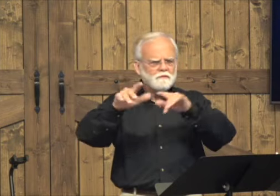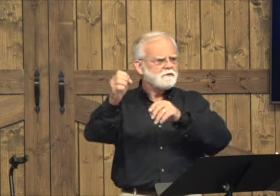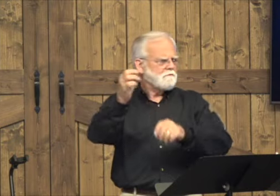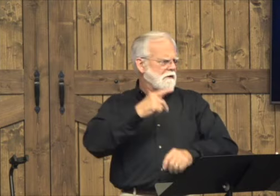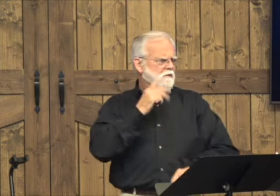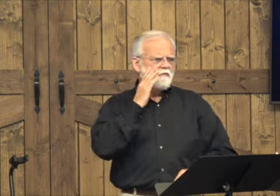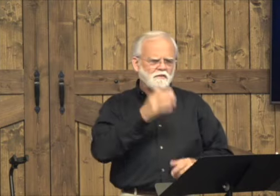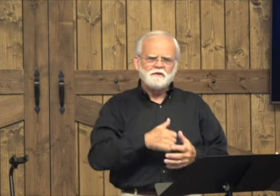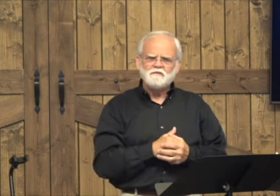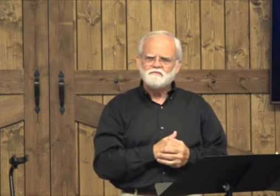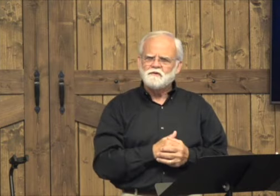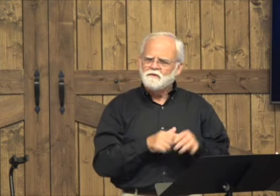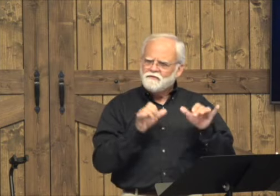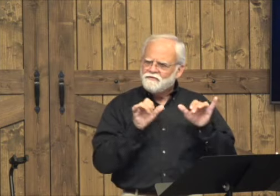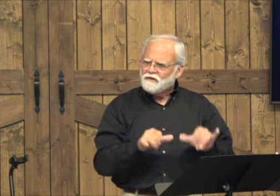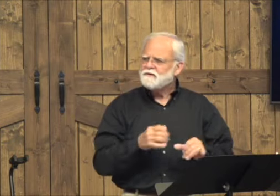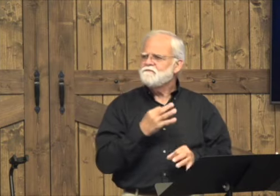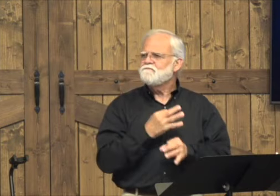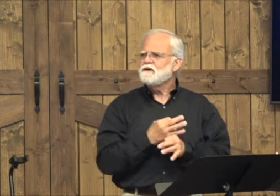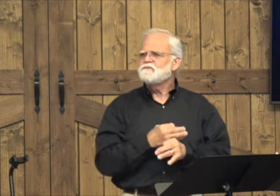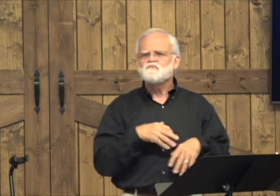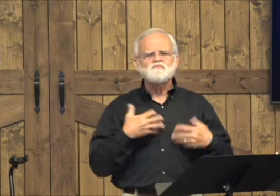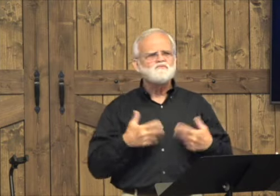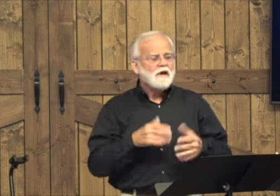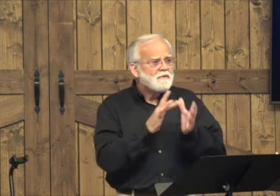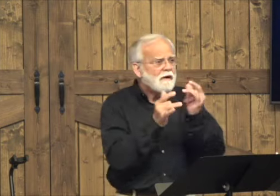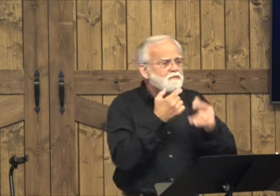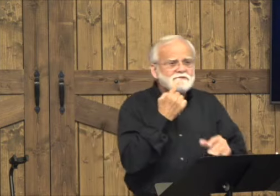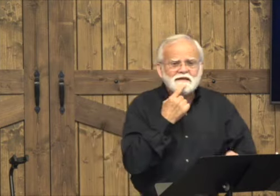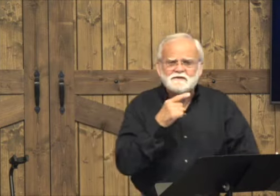if he went, he held on to his faith.